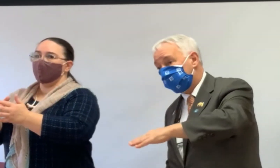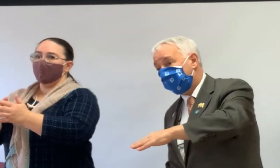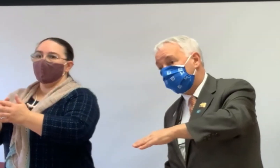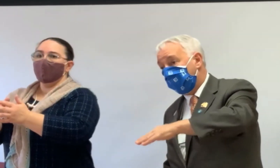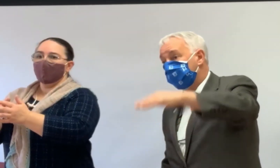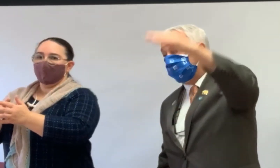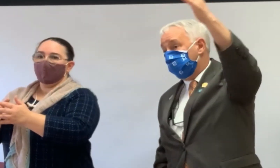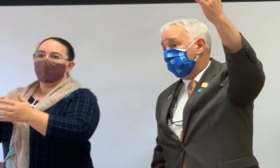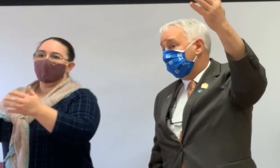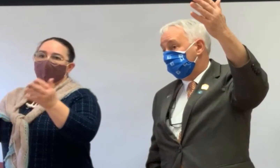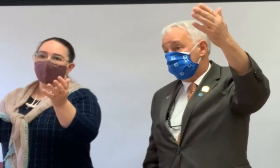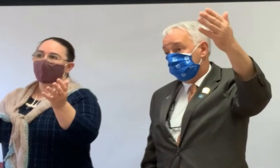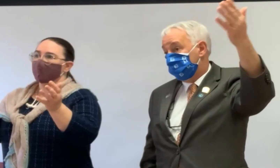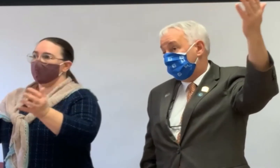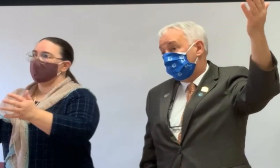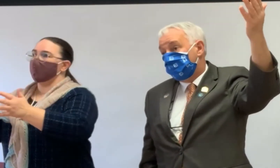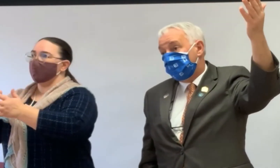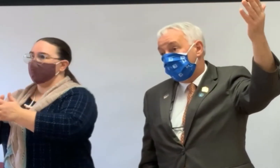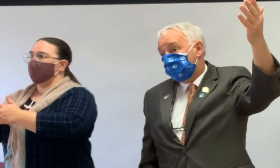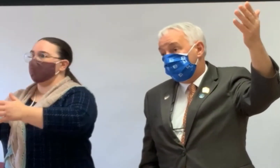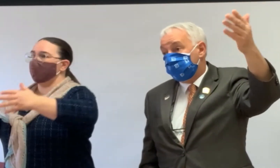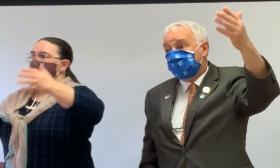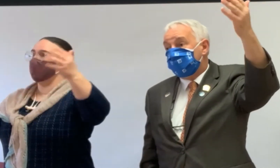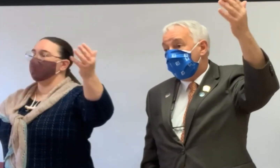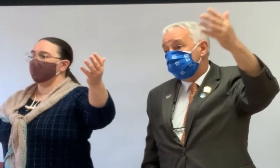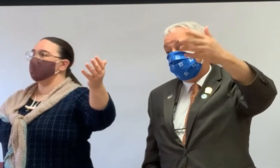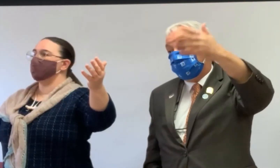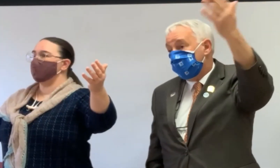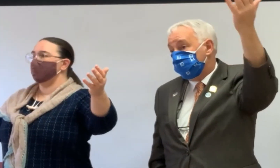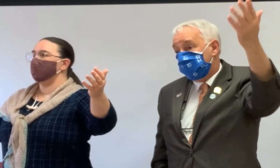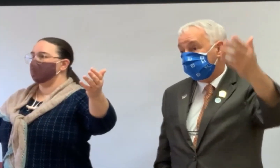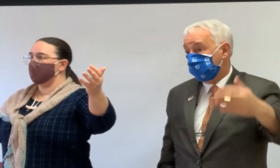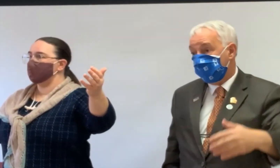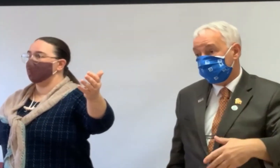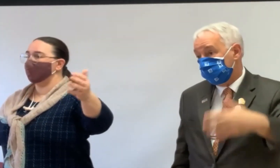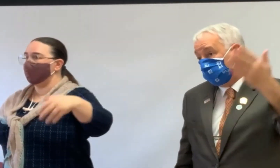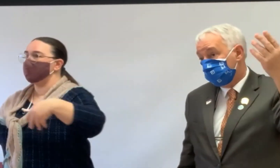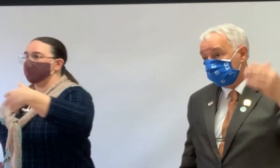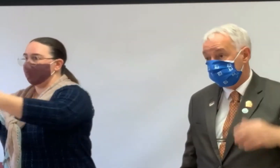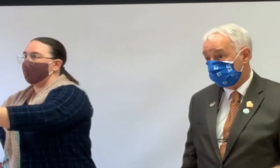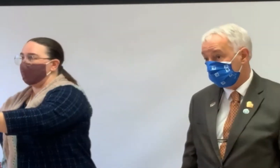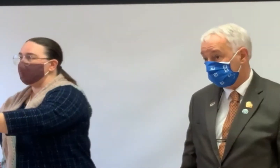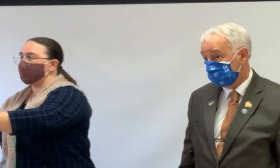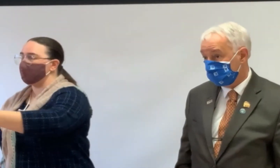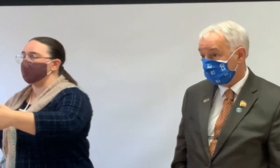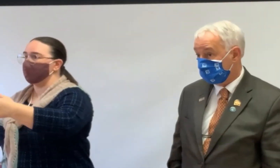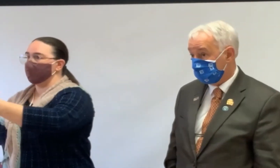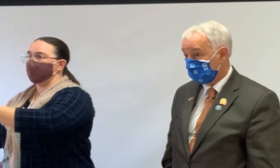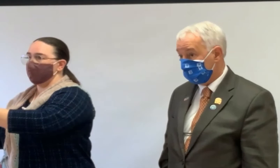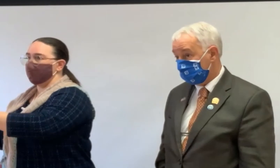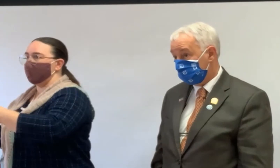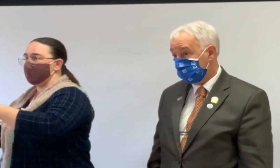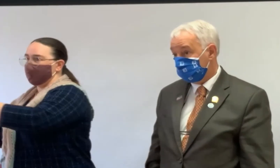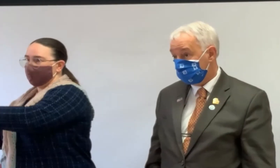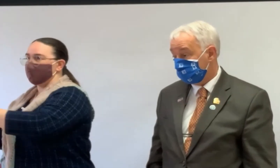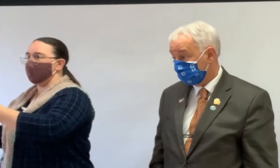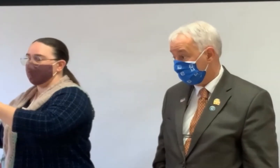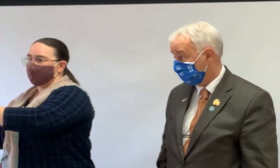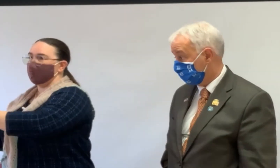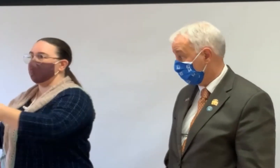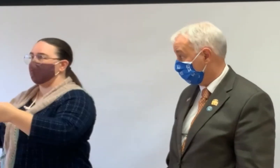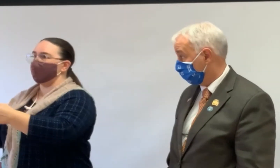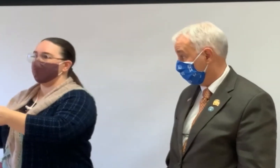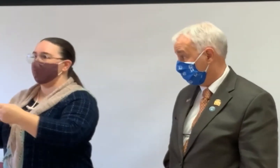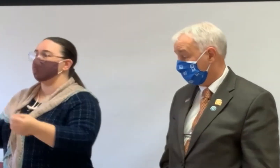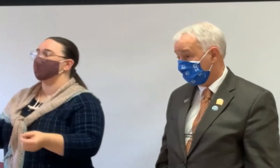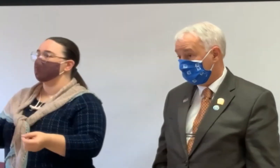then you can write checks up to, right? So they say you've got 50,000 or a hundred thousand dollars against your house. You're, you're, you're actually, you know, it's